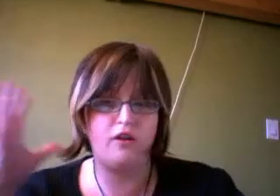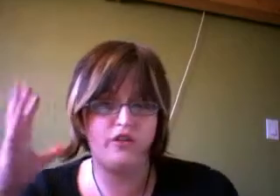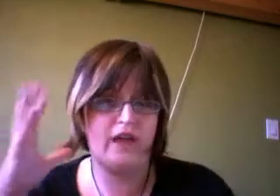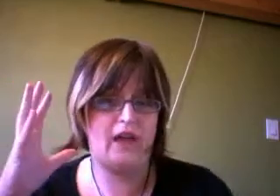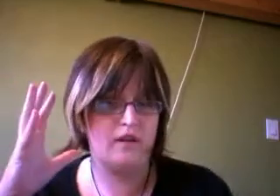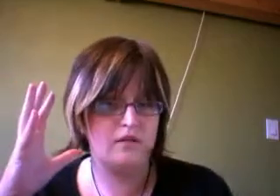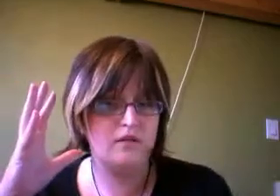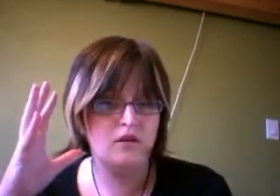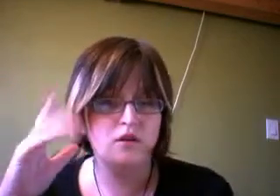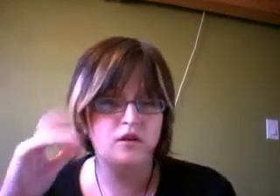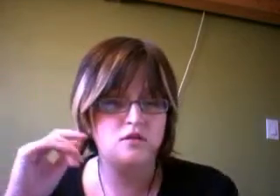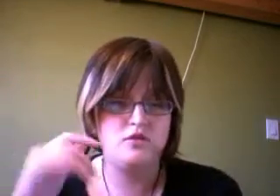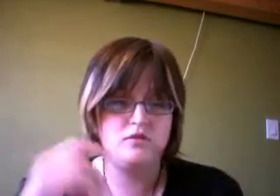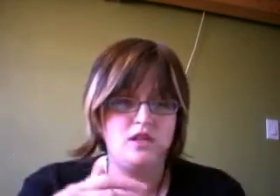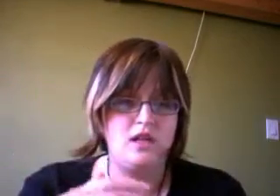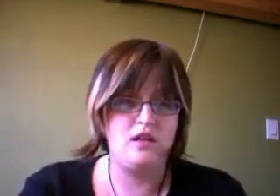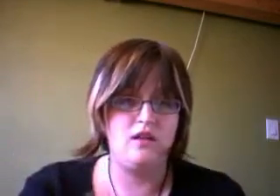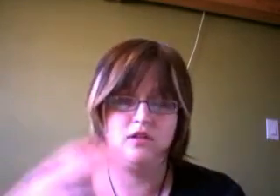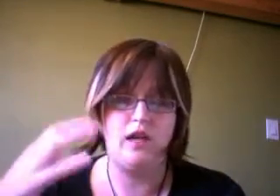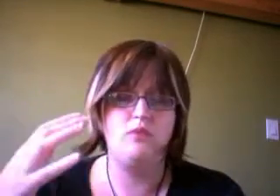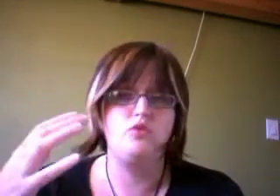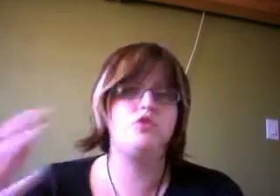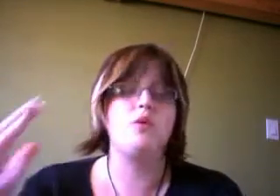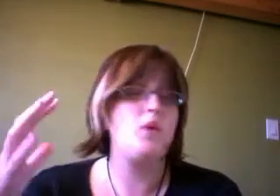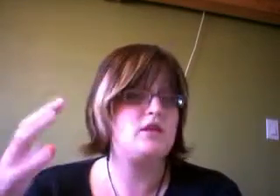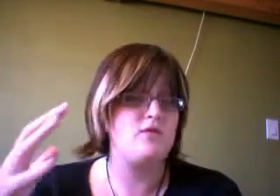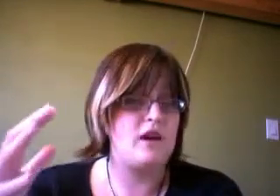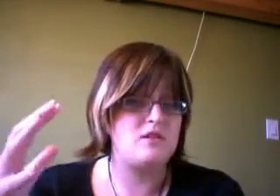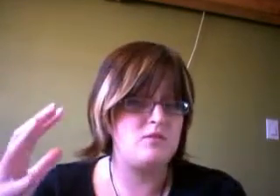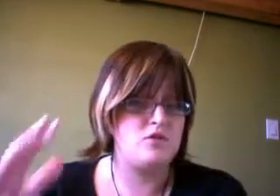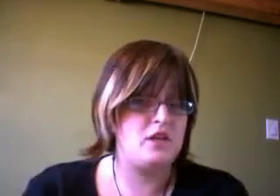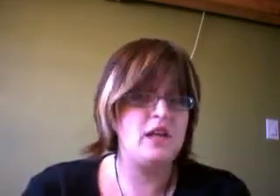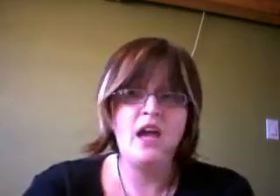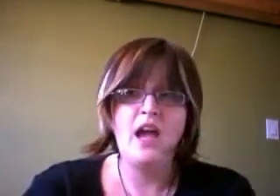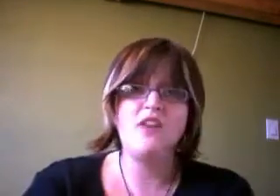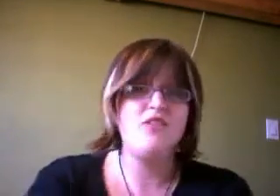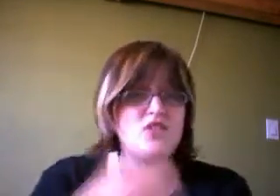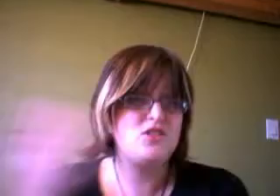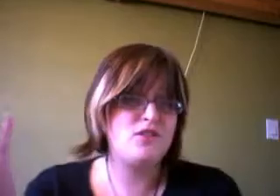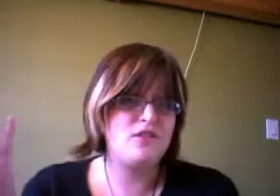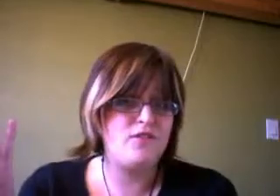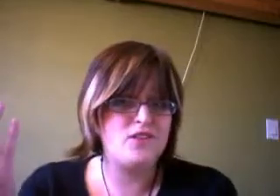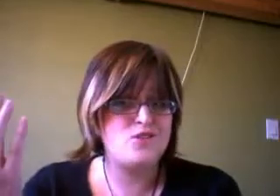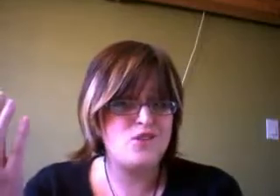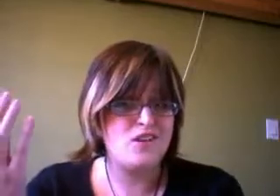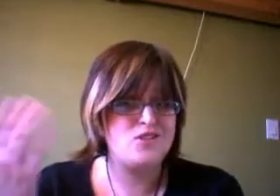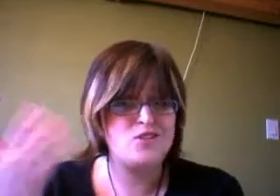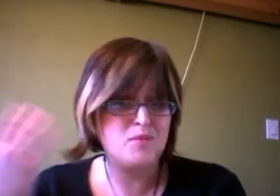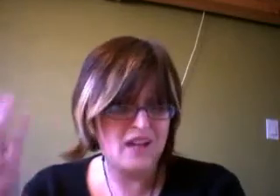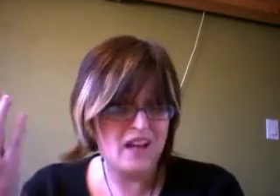thing did, like, was going way too fast up the street. And if she turned in front of this trailer, she would be dead.